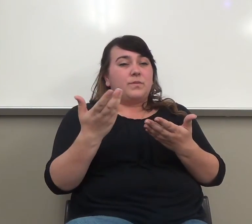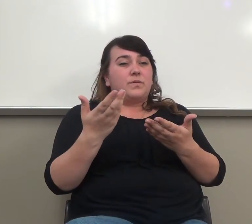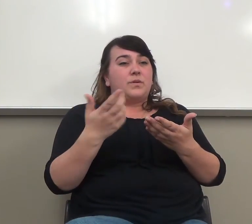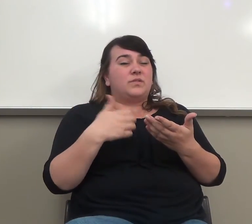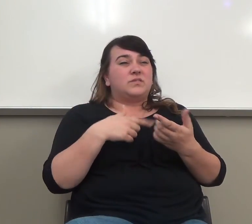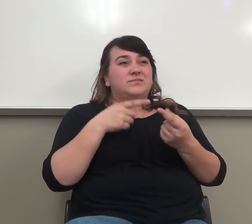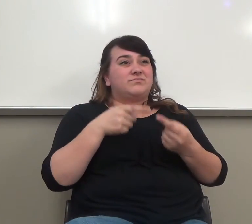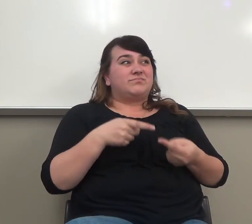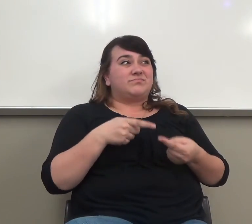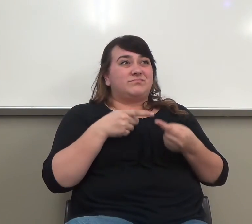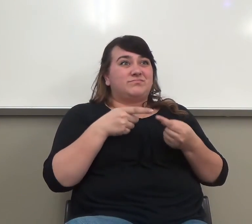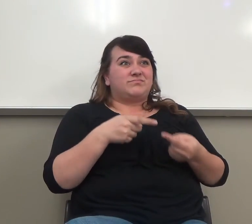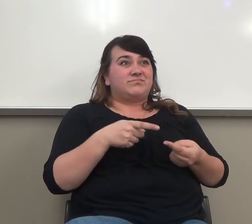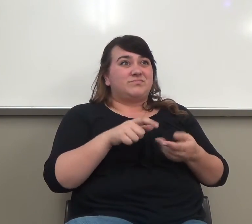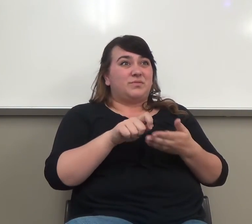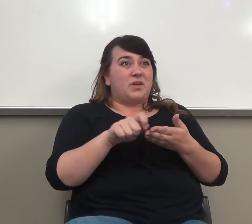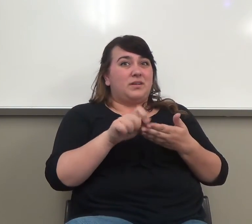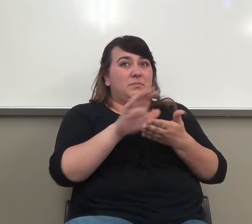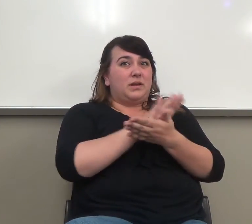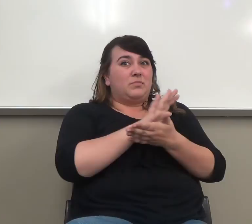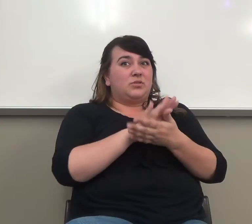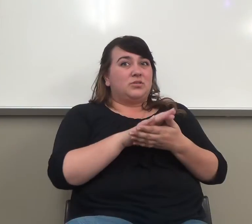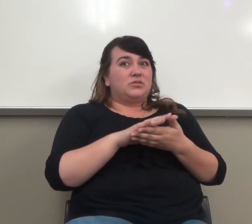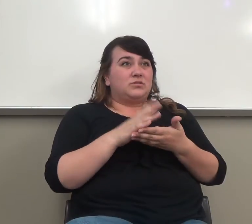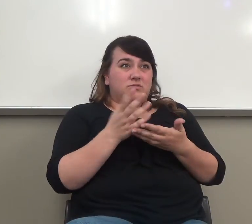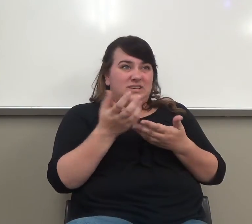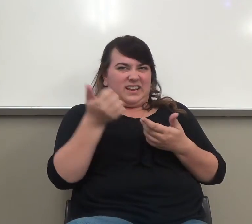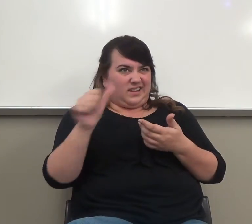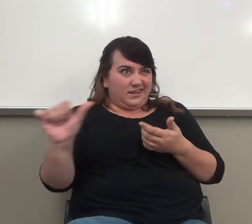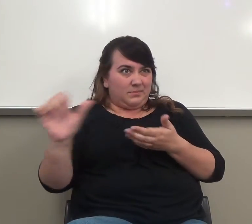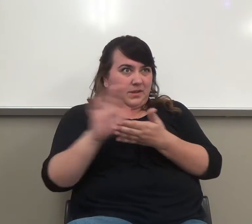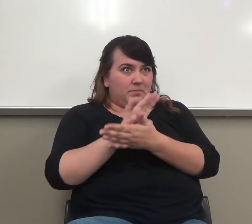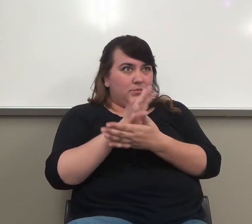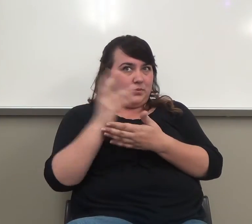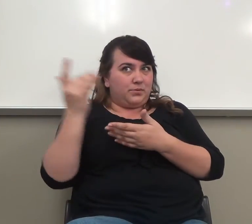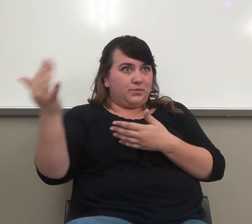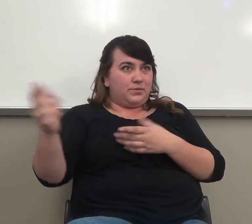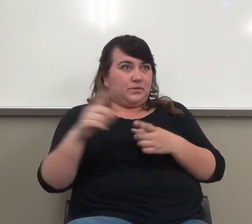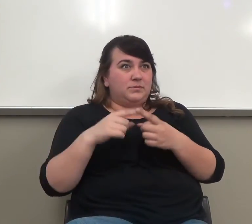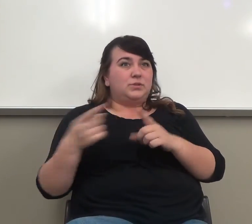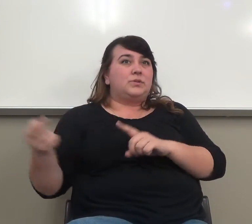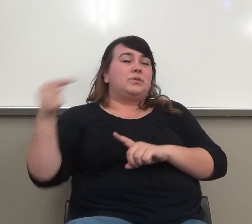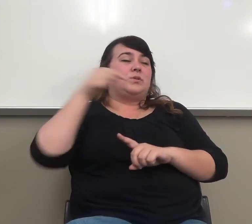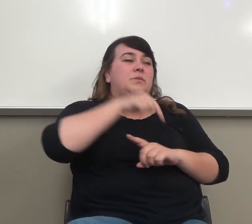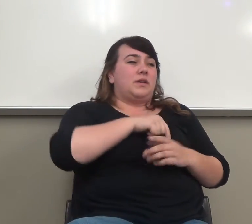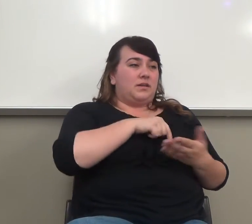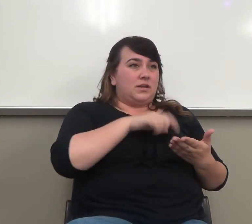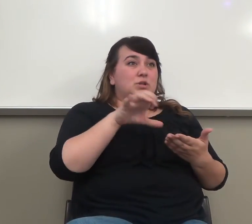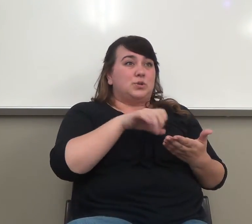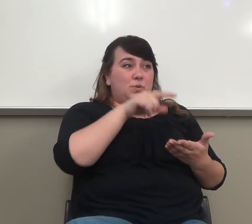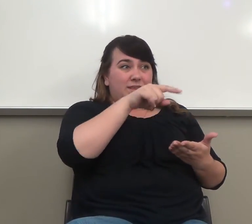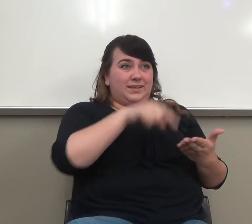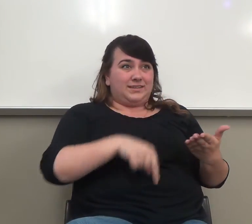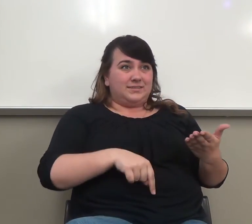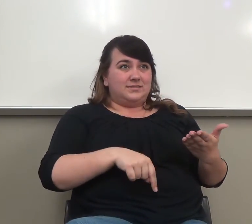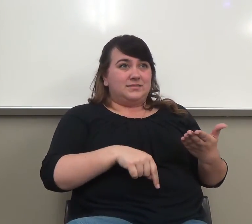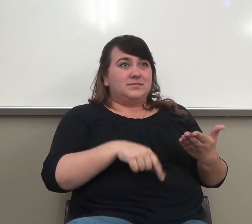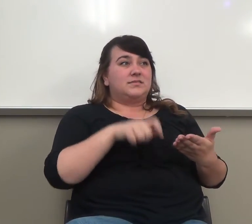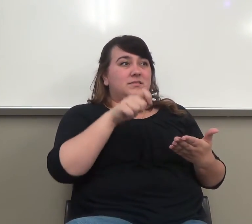writing any of these papers, if you go back and just do each one of these things, you're going to